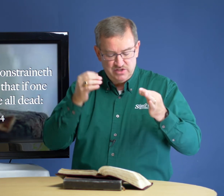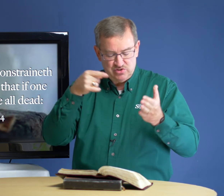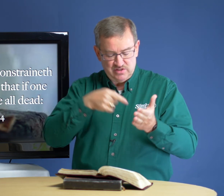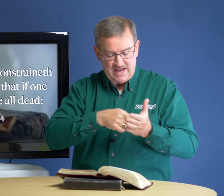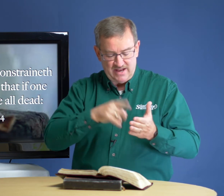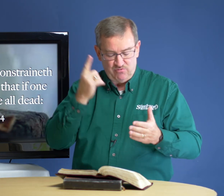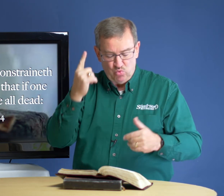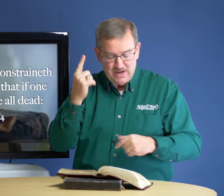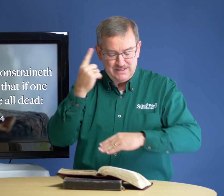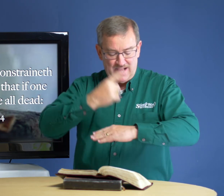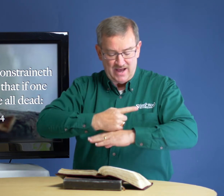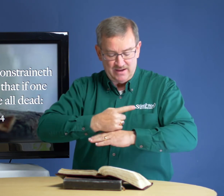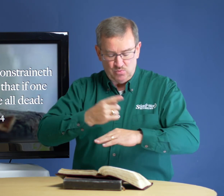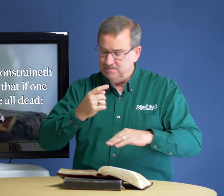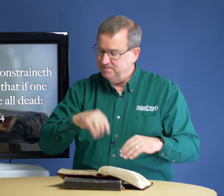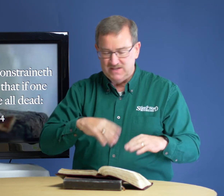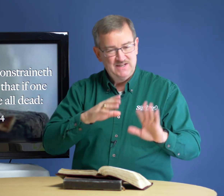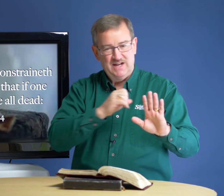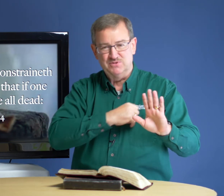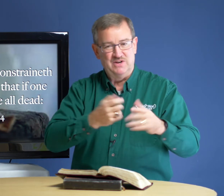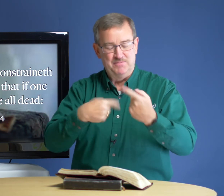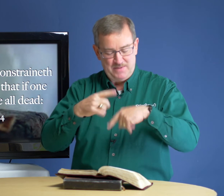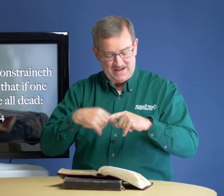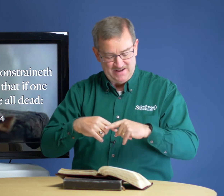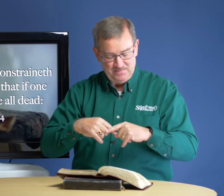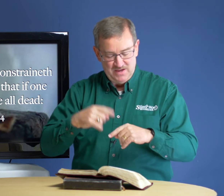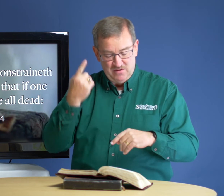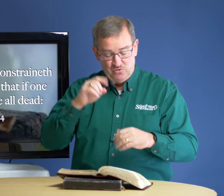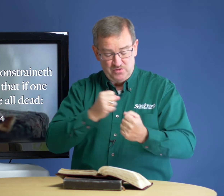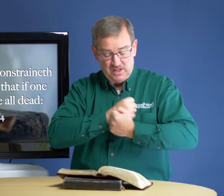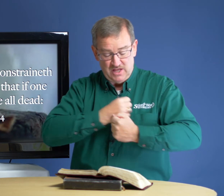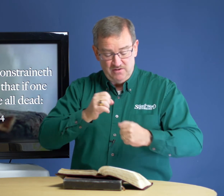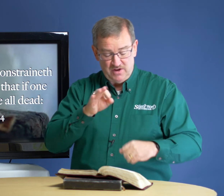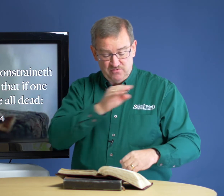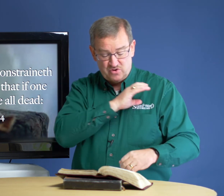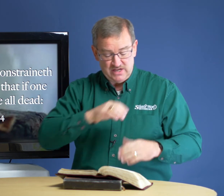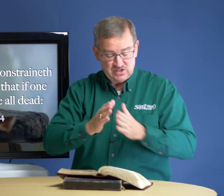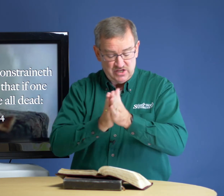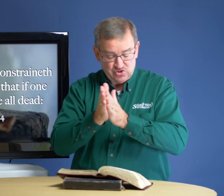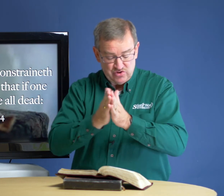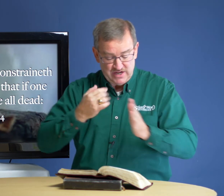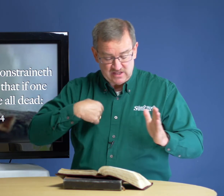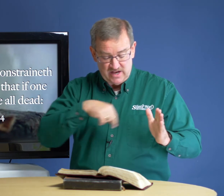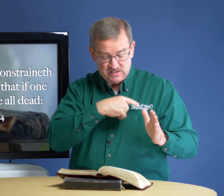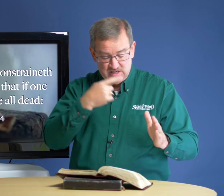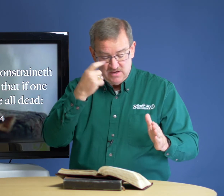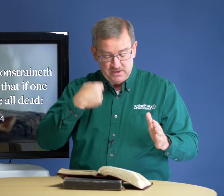that if one died, I'm sorry, let me back up. For the love of Christ constraineth us because